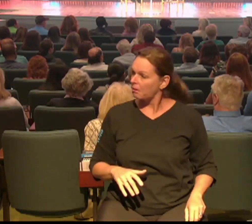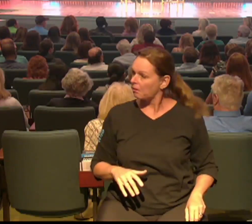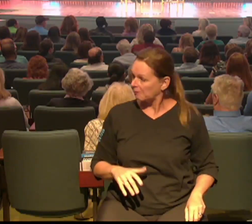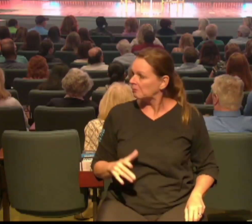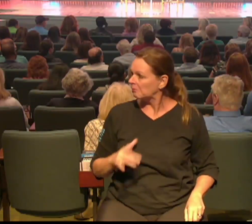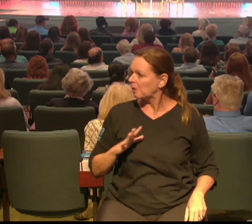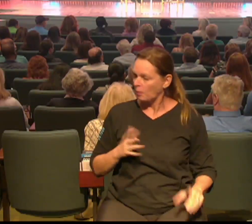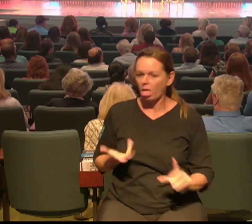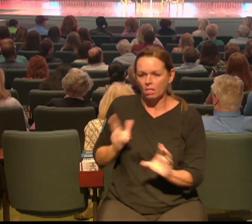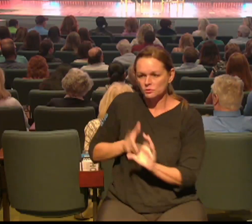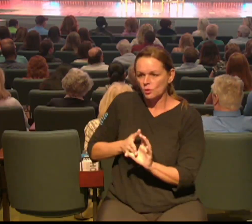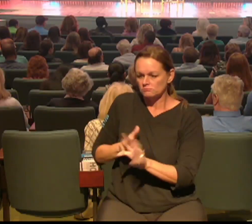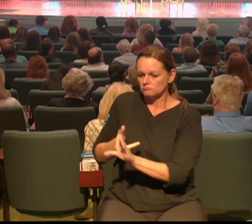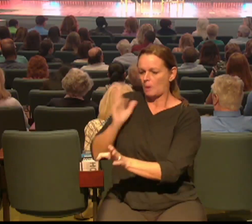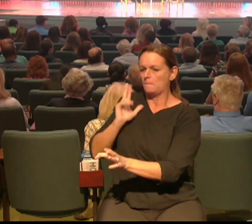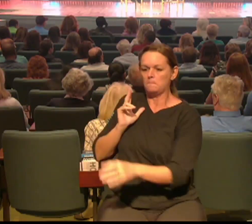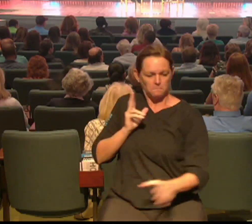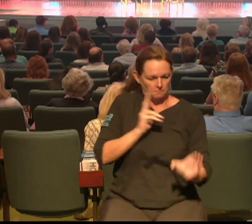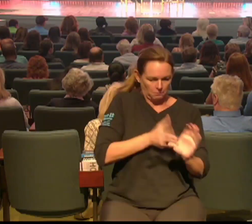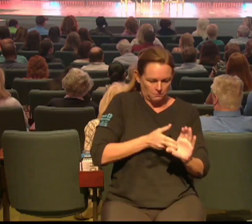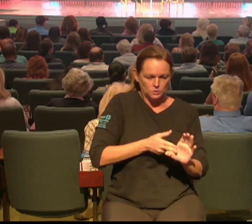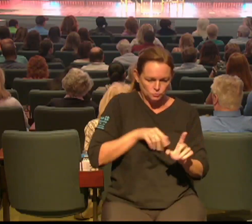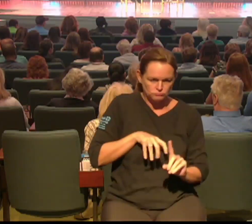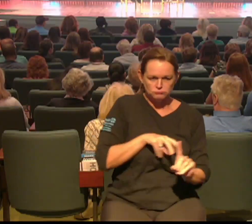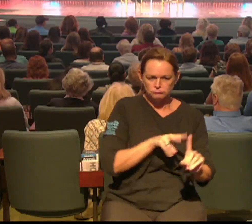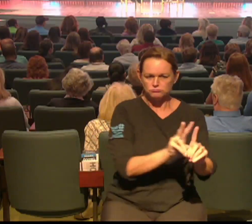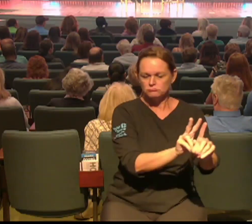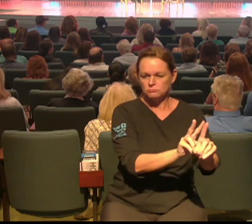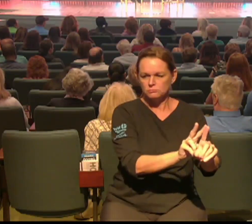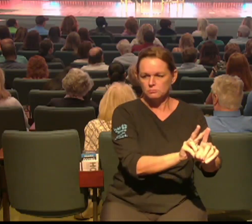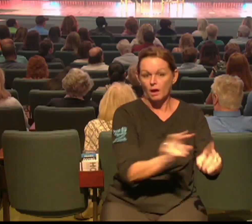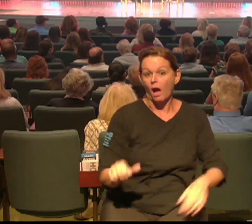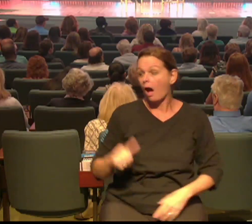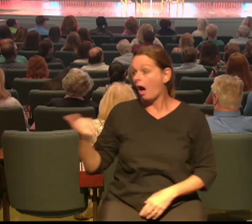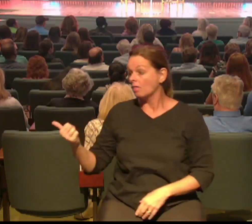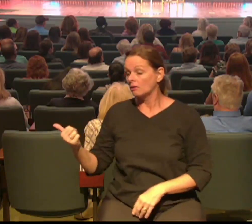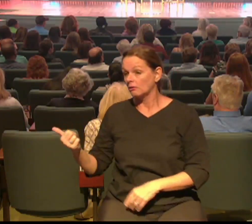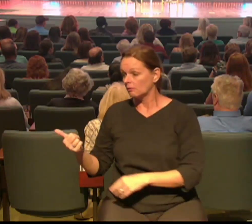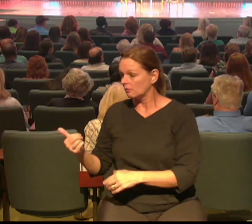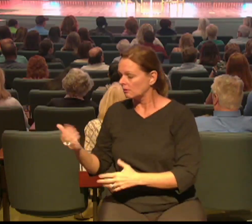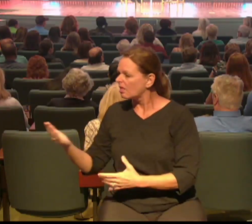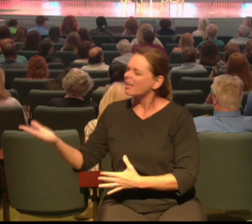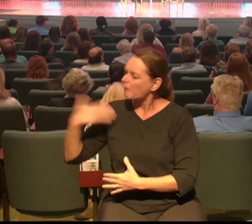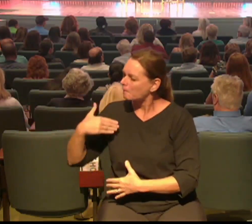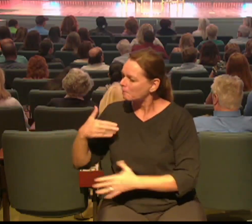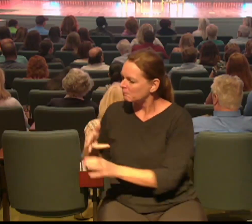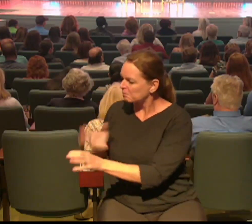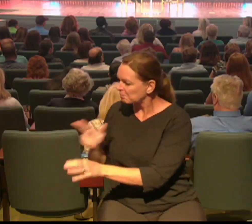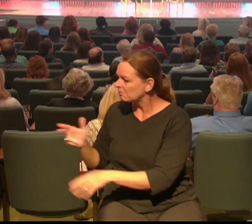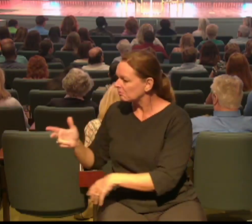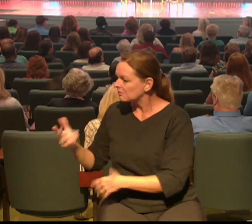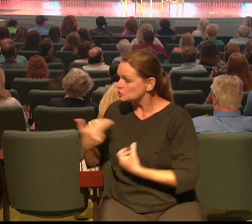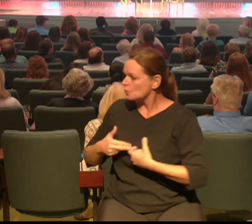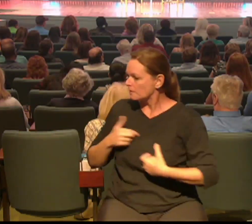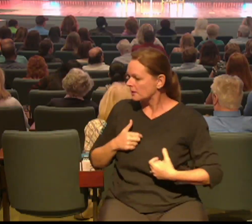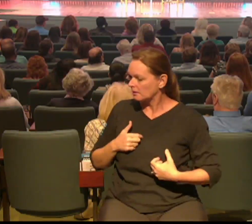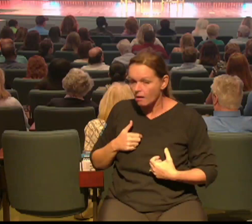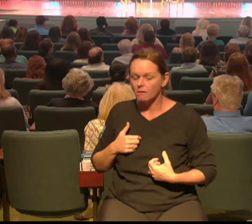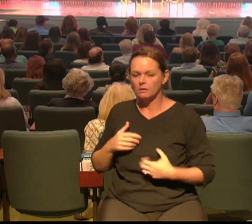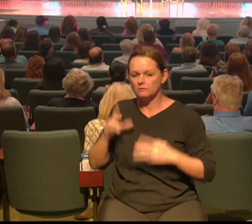James, the son of Jebedee, he was calling their name out, and his brother John. And Jesus called to them and immediately they left their